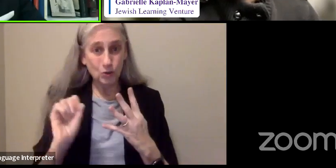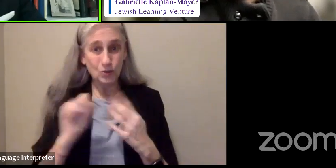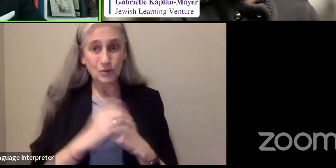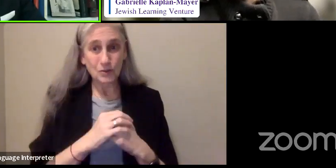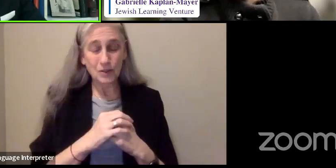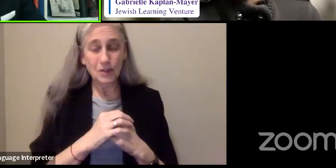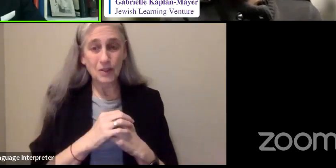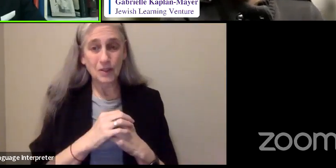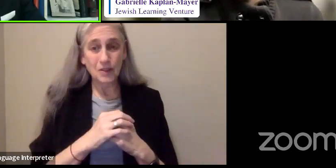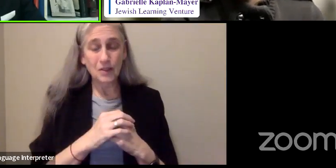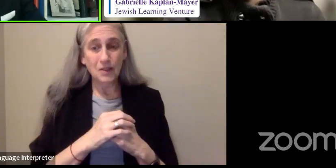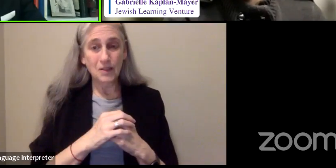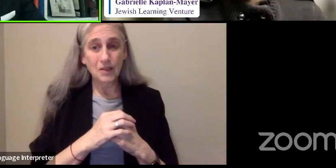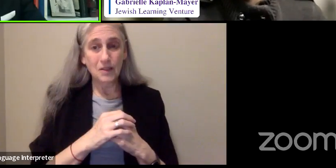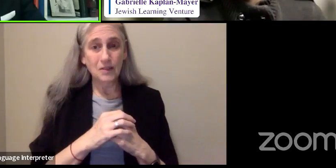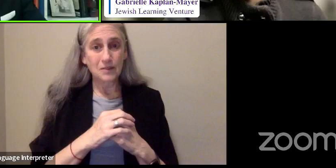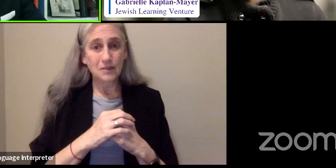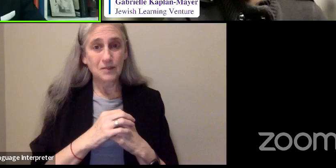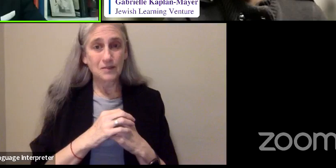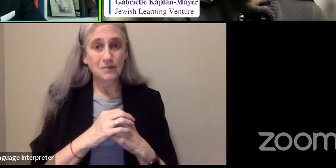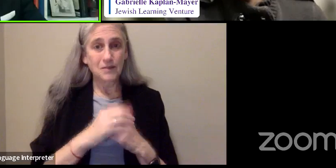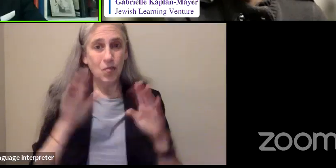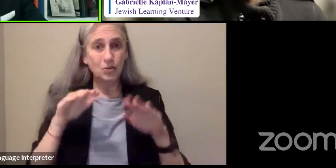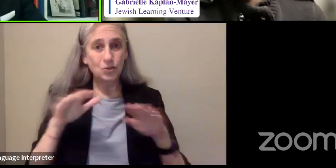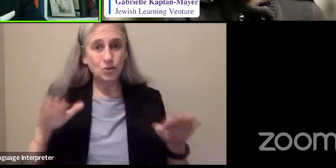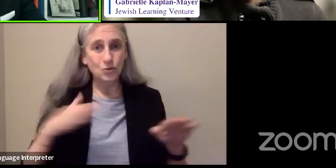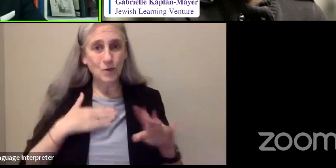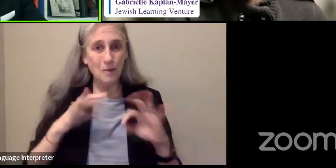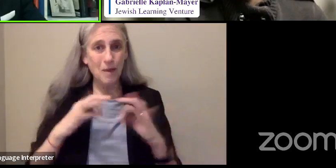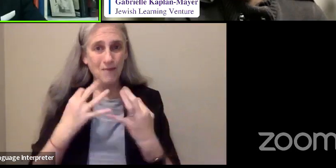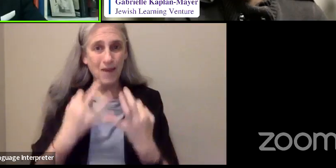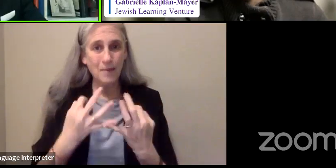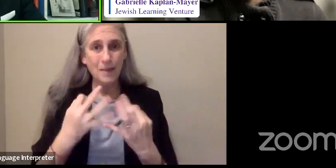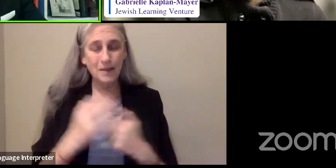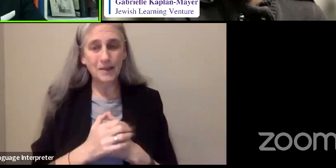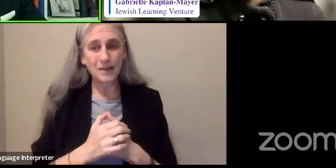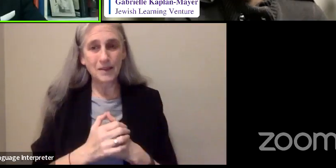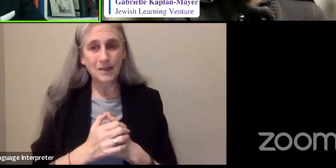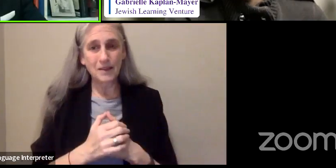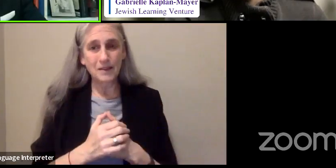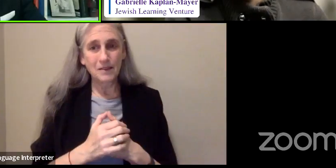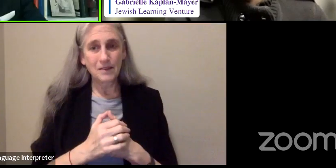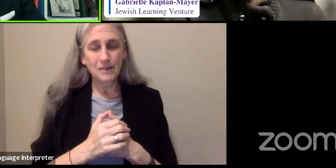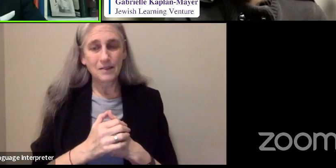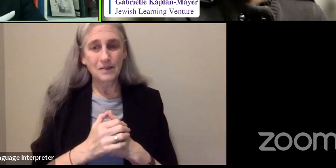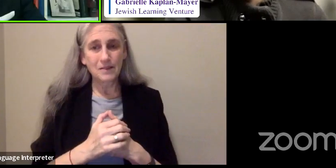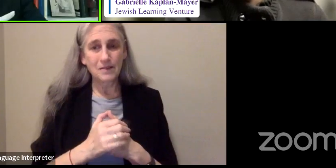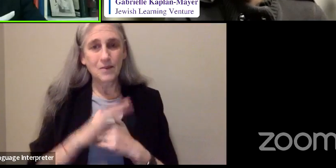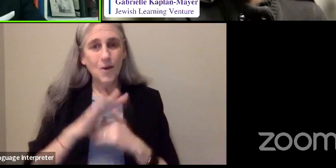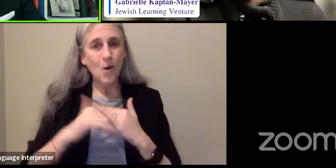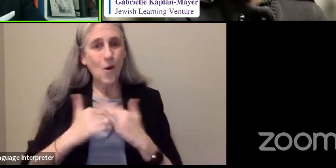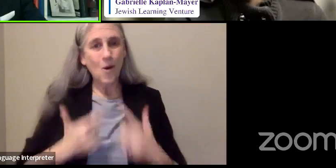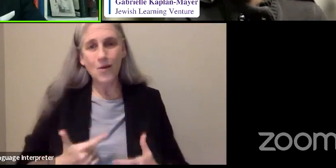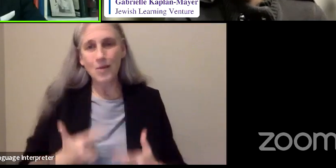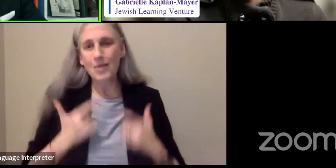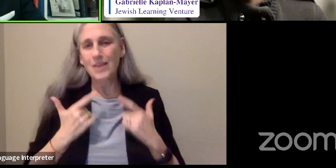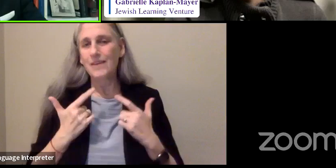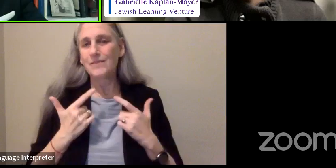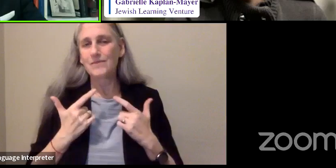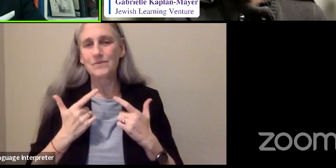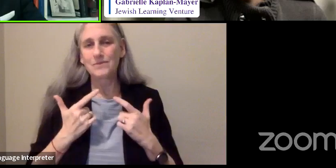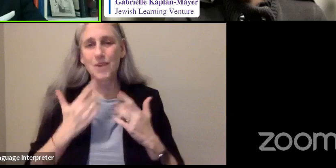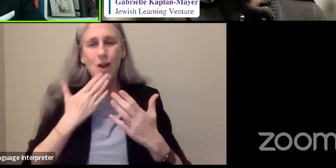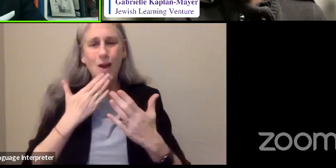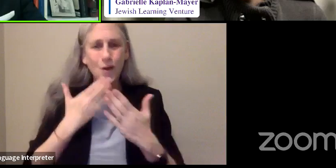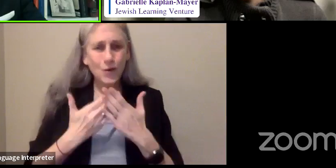we, the children, all lived a rich life,